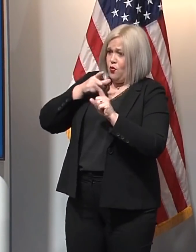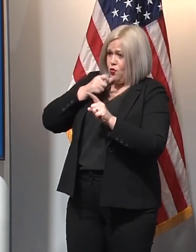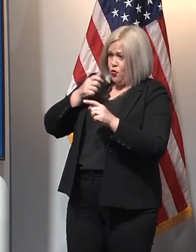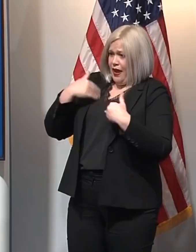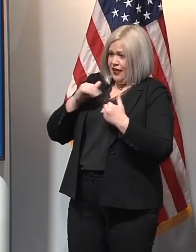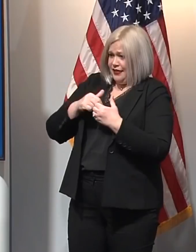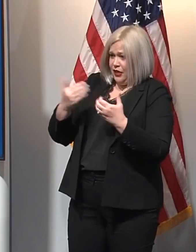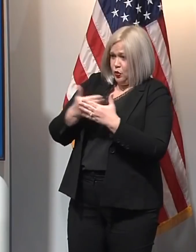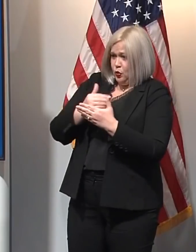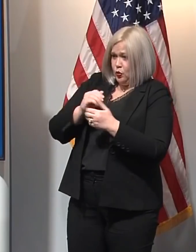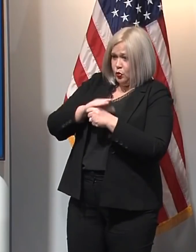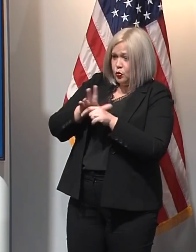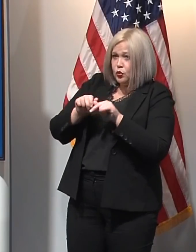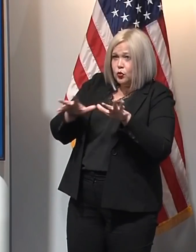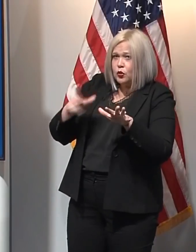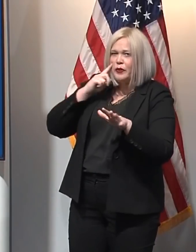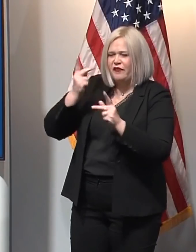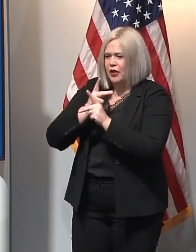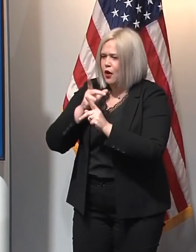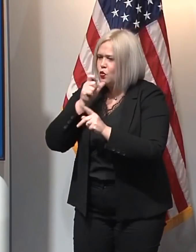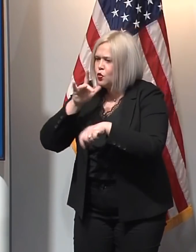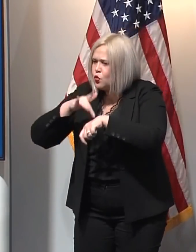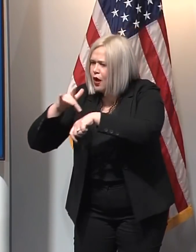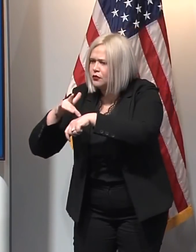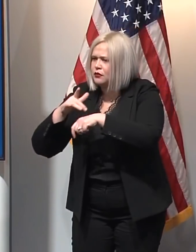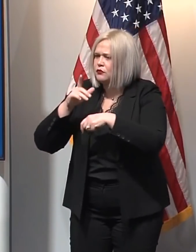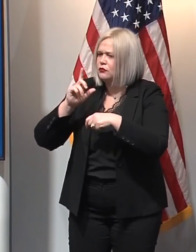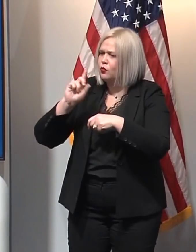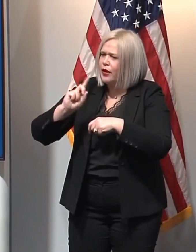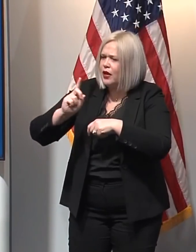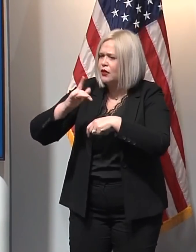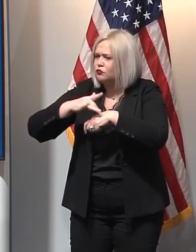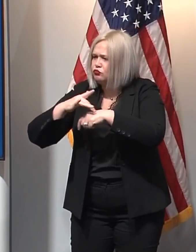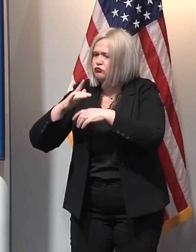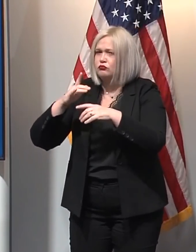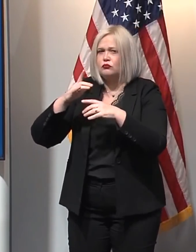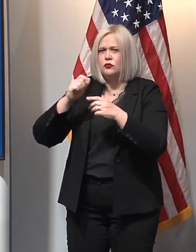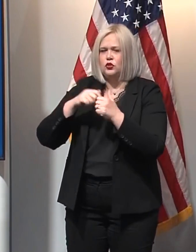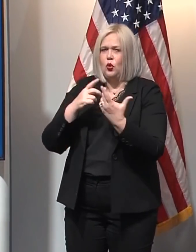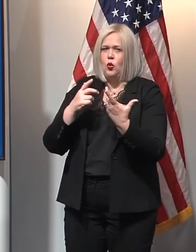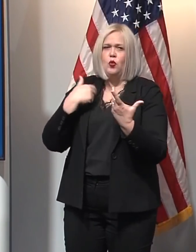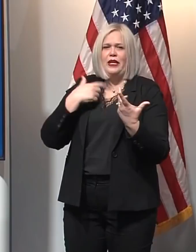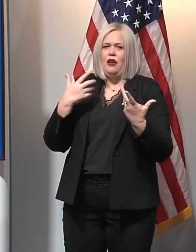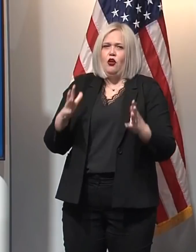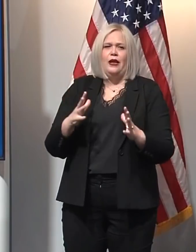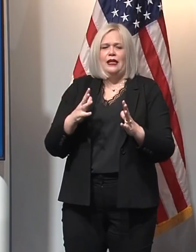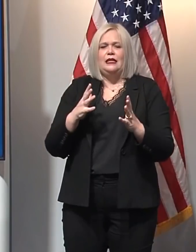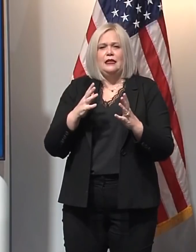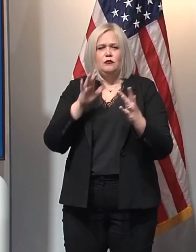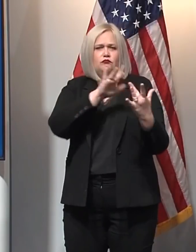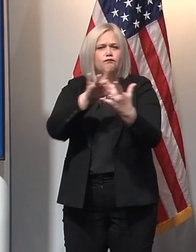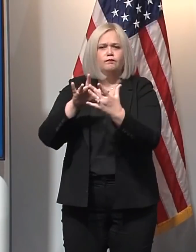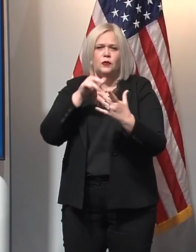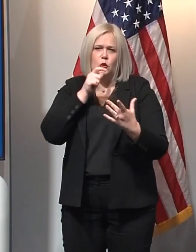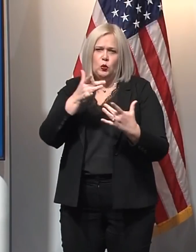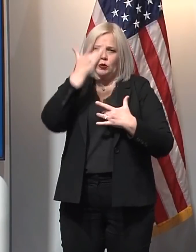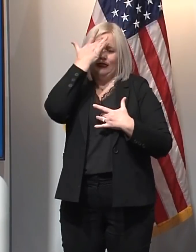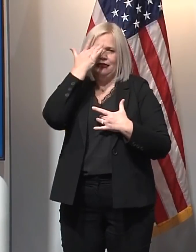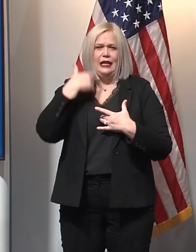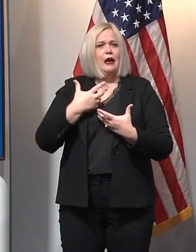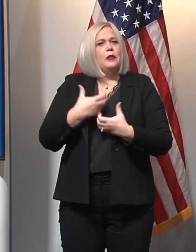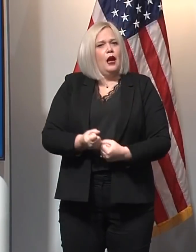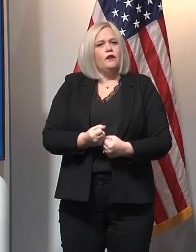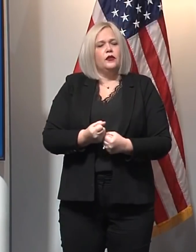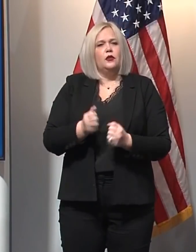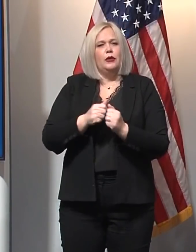testing, contact tracing, quarantining and isolating. So we have revved up our public health response and I'm confident in what we've